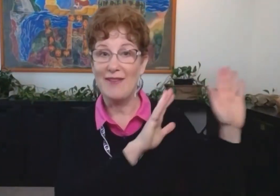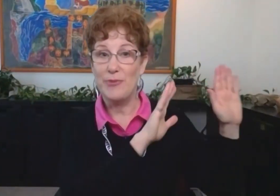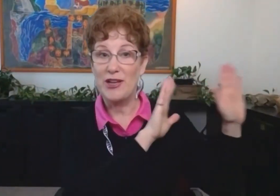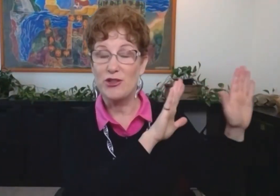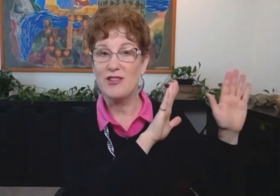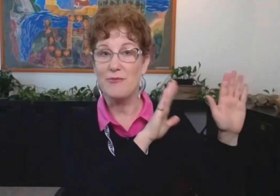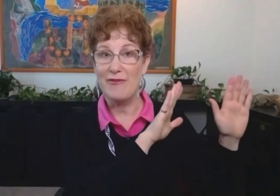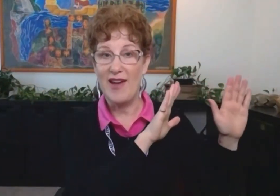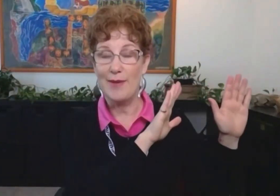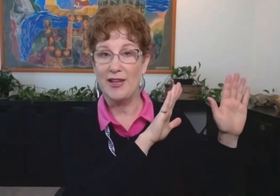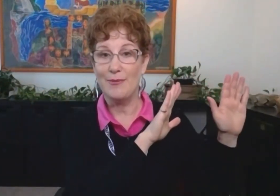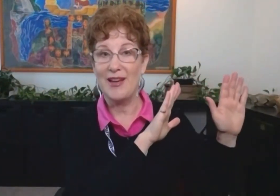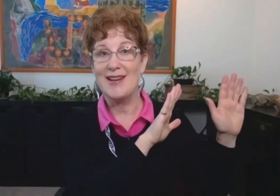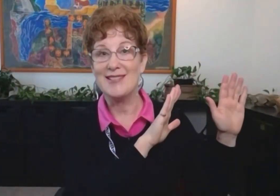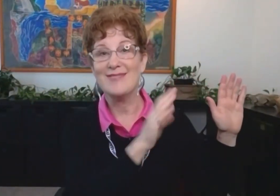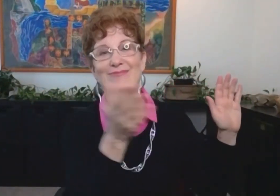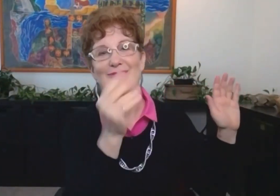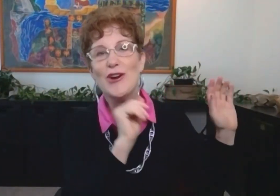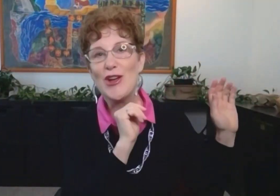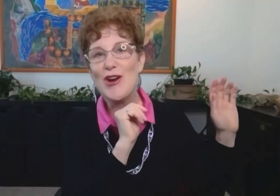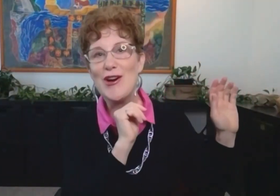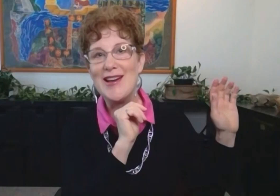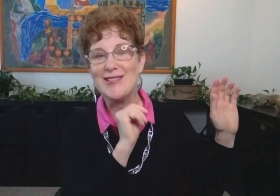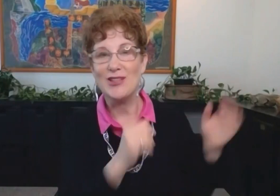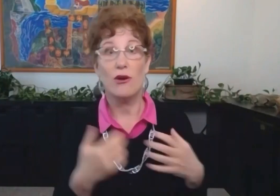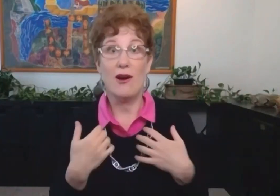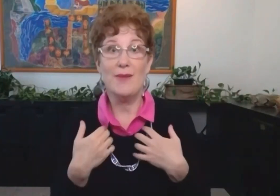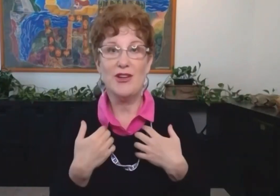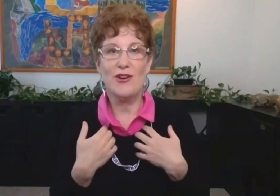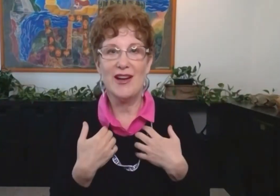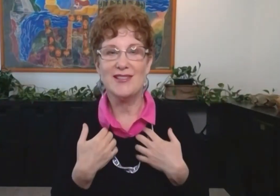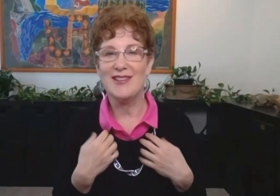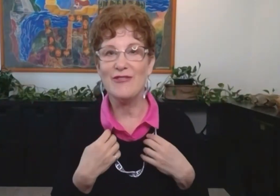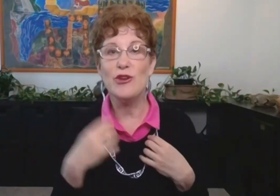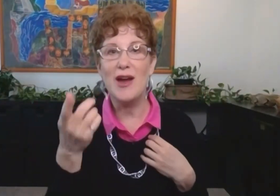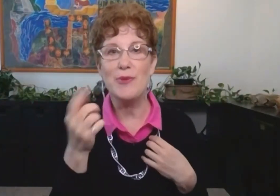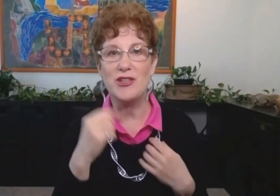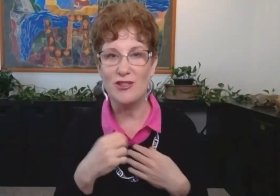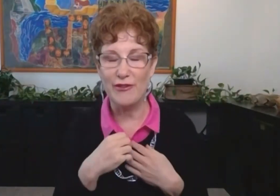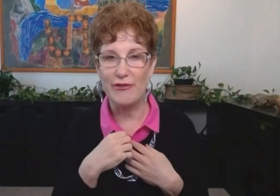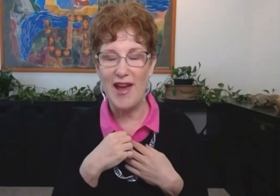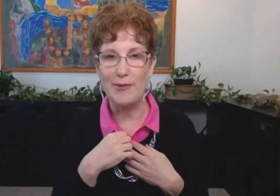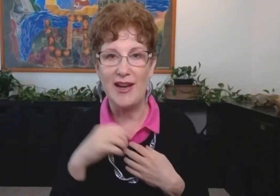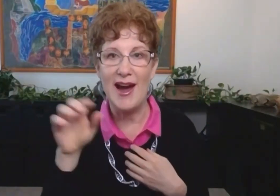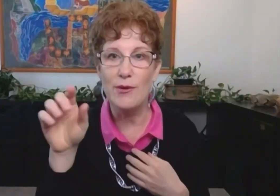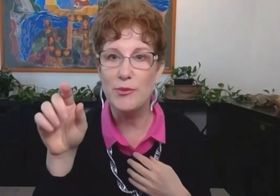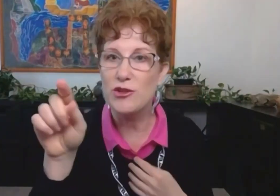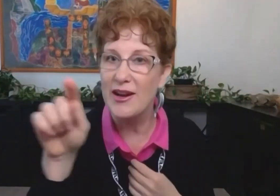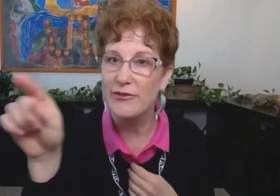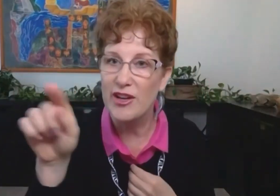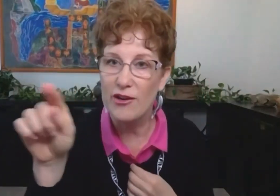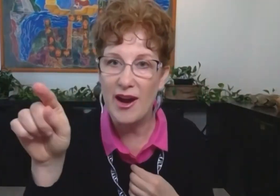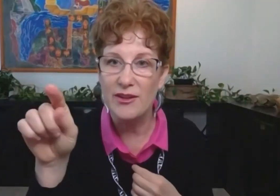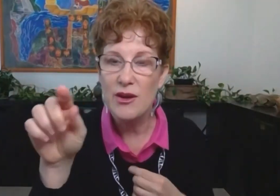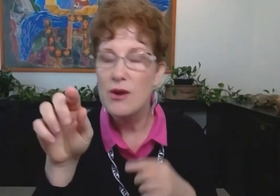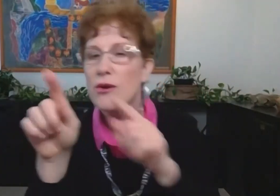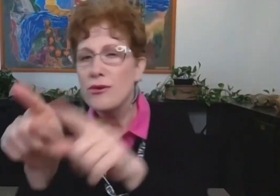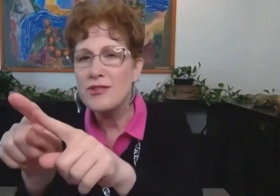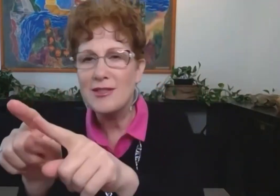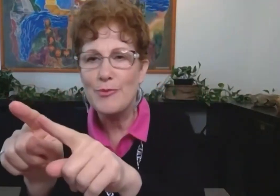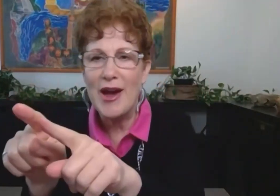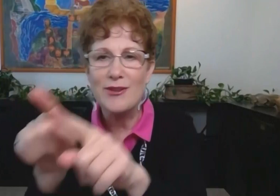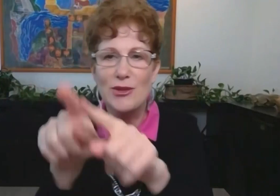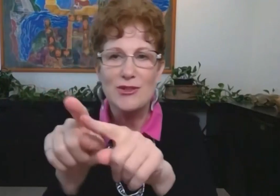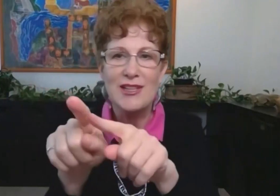also don't have pictures of my family because you're curious or I'm curious. If you had pictures of your family, I would be trying to figure out